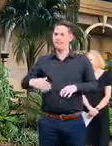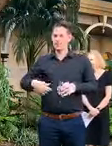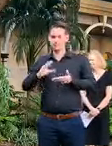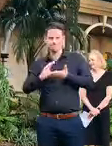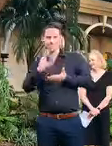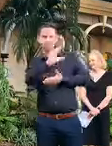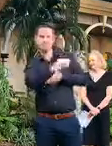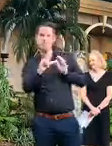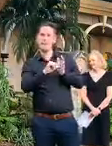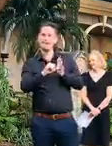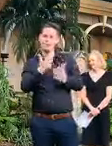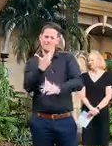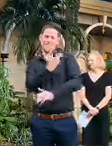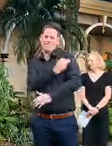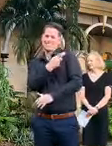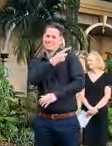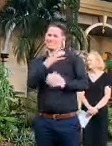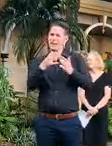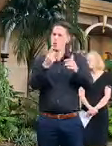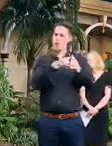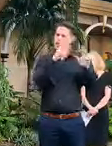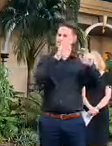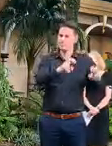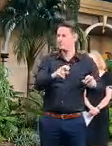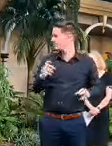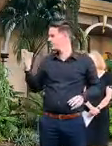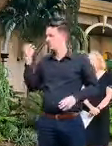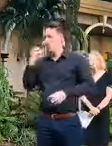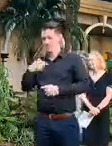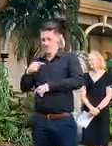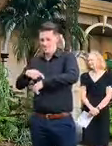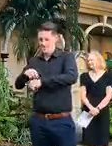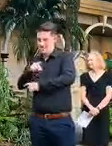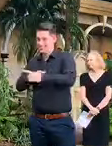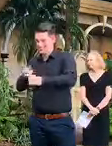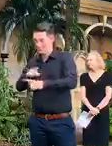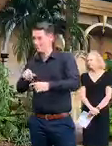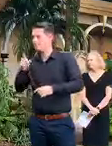i'll have to find out for you and last one i really have to go to our meeting